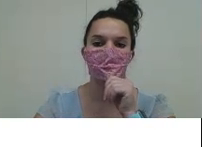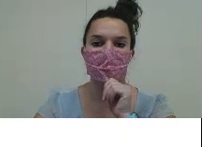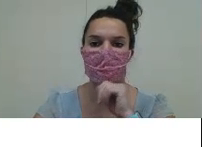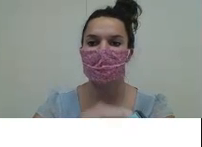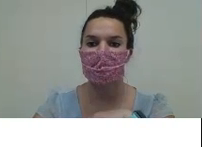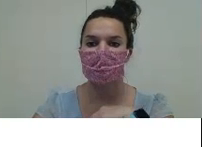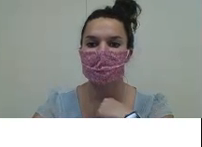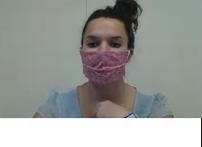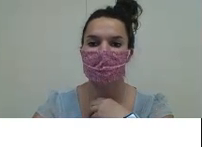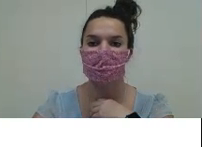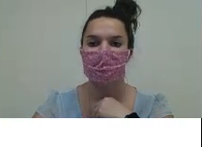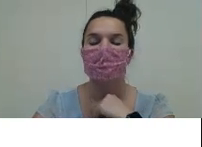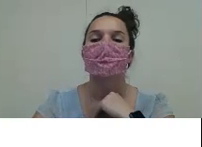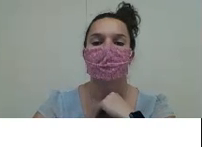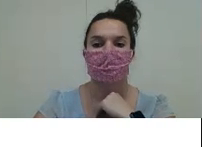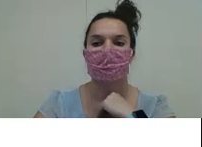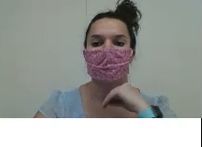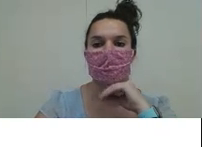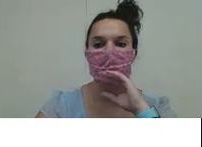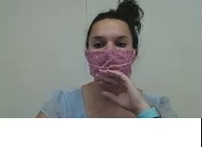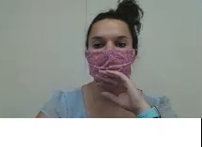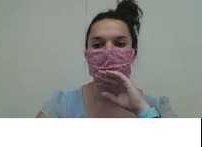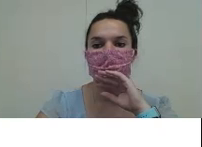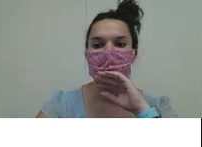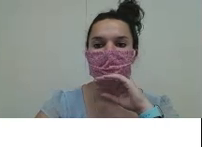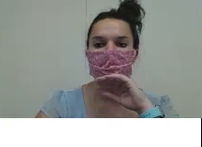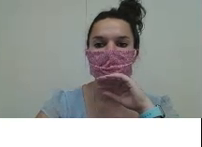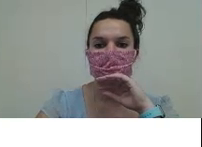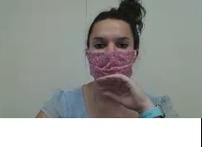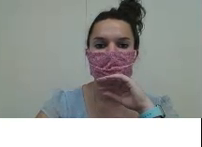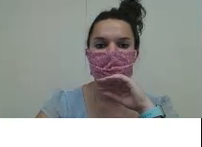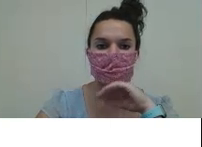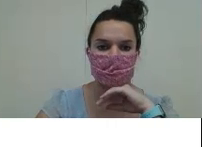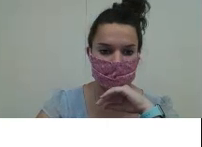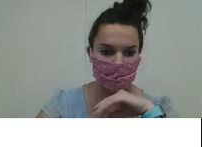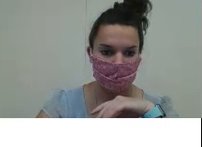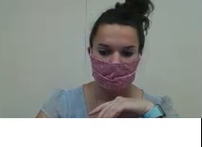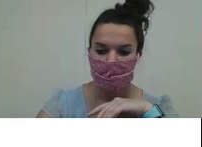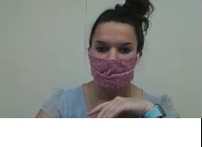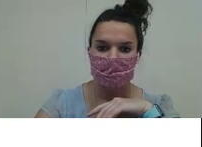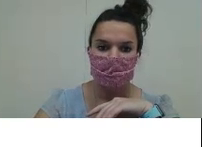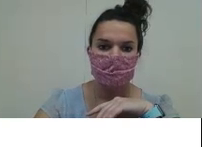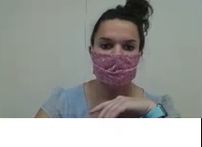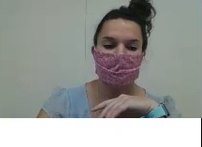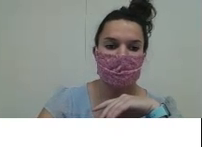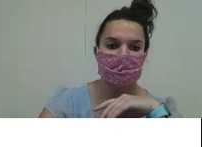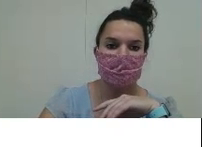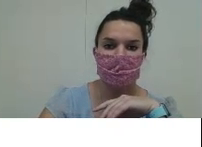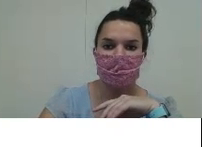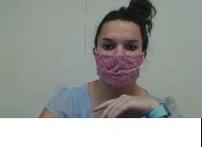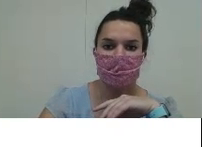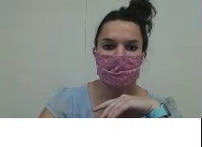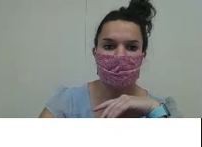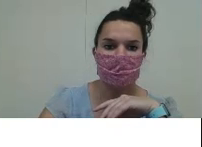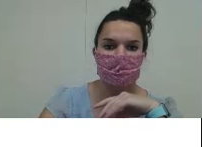good. How many counters do we have? Five counters. Good job. Now let's go back